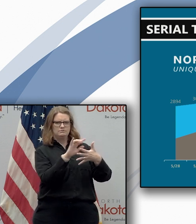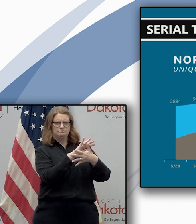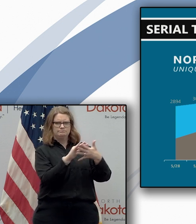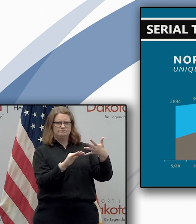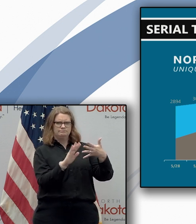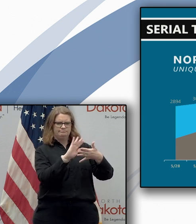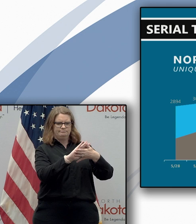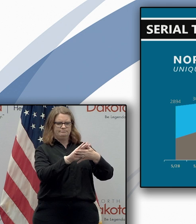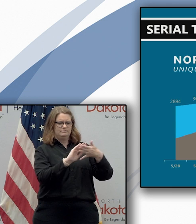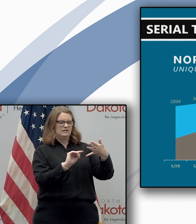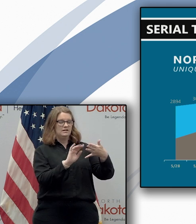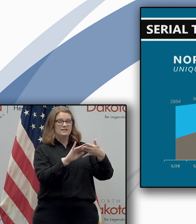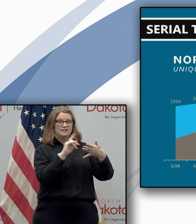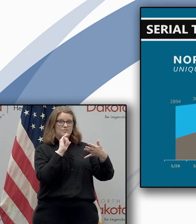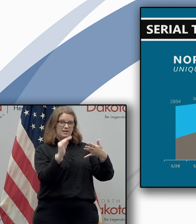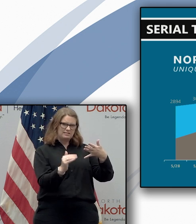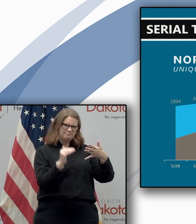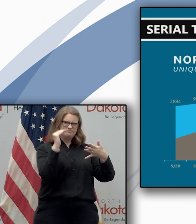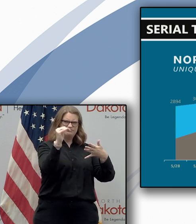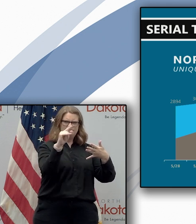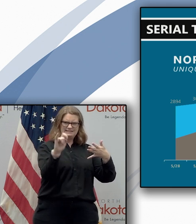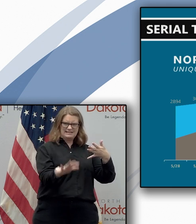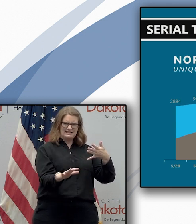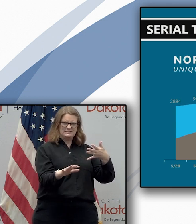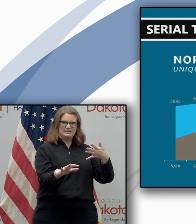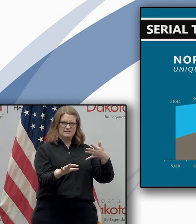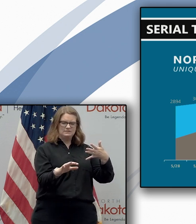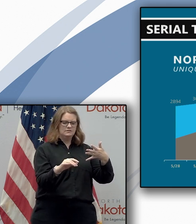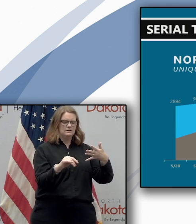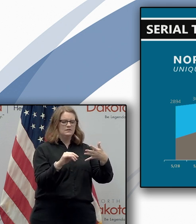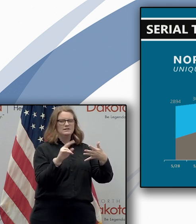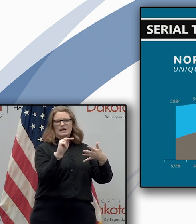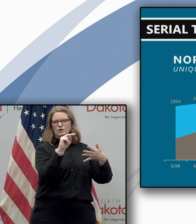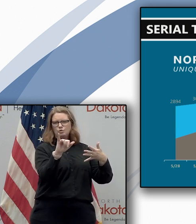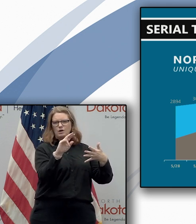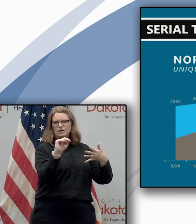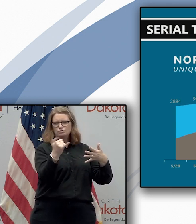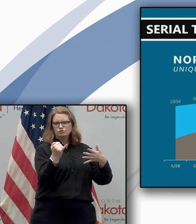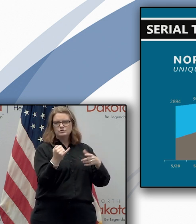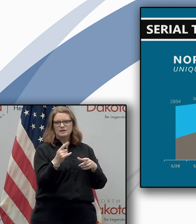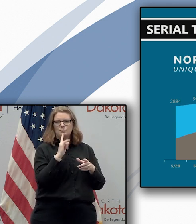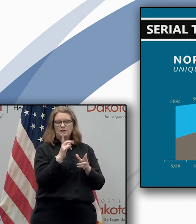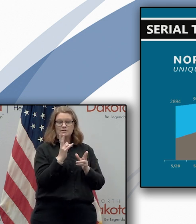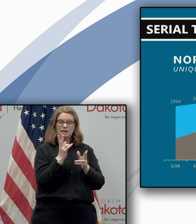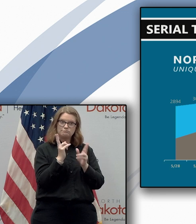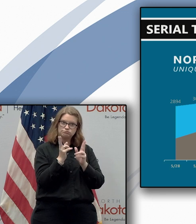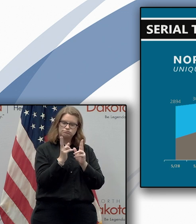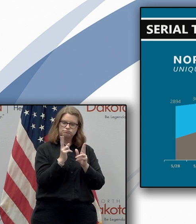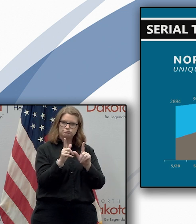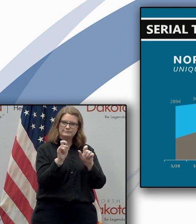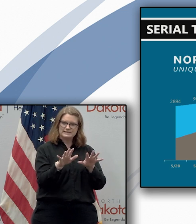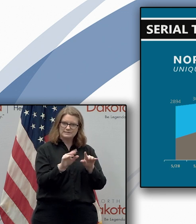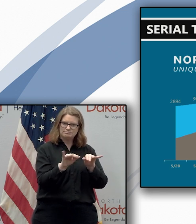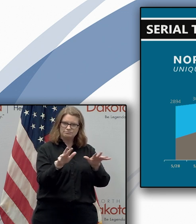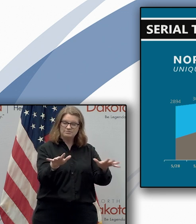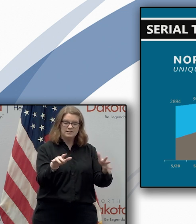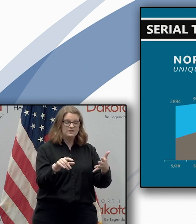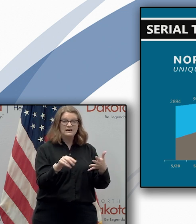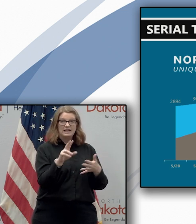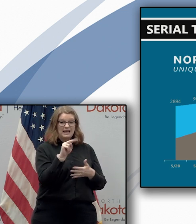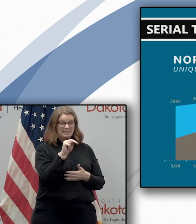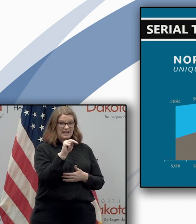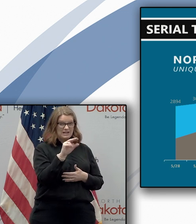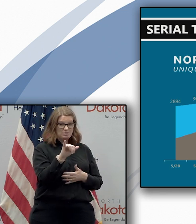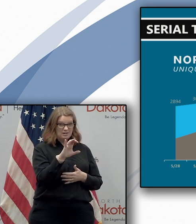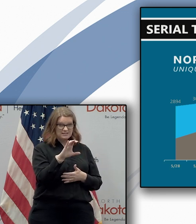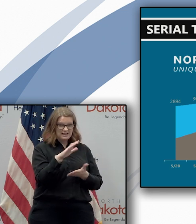have really ramped up their testing as they're coming out the back side of that huge devastating uh loss of life in the new york